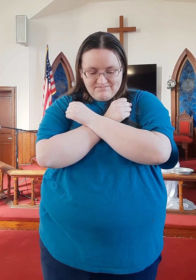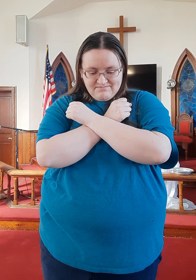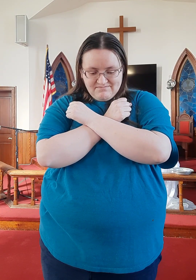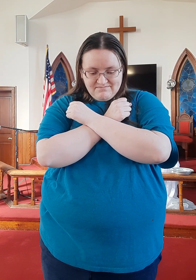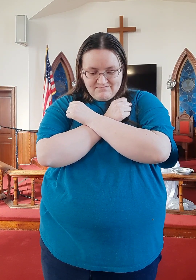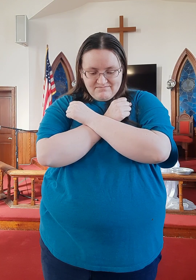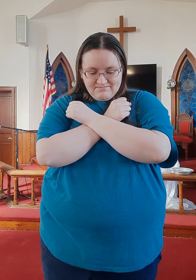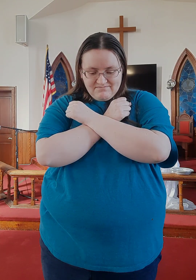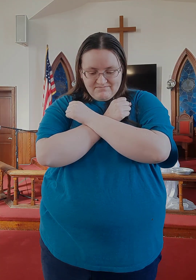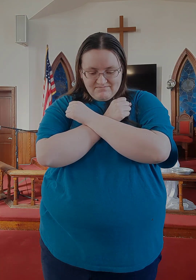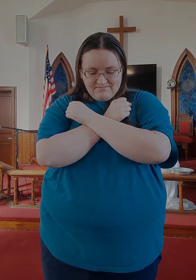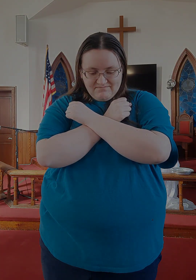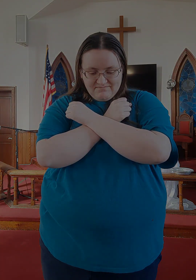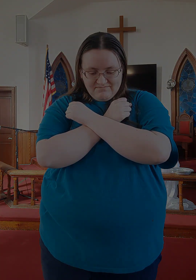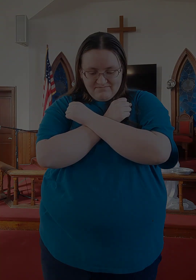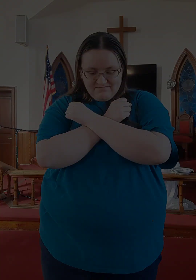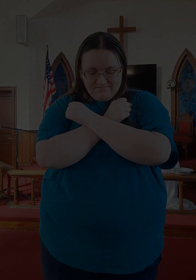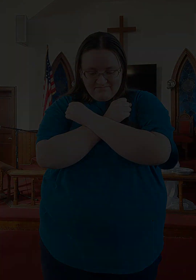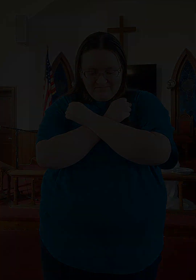dream He legends You Listen